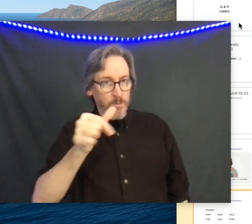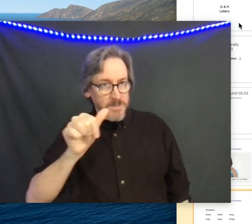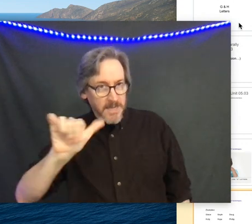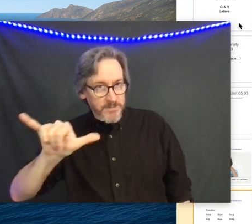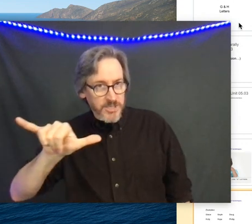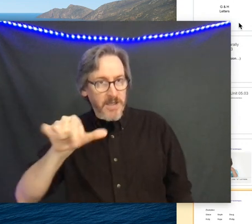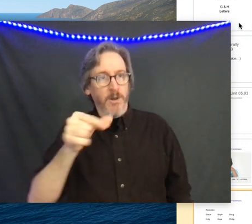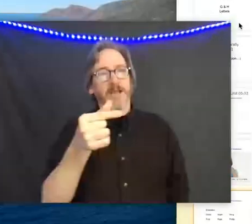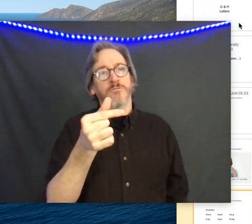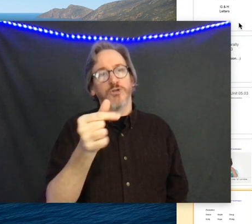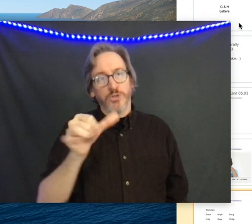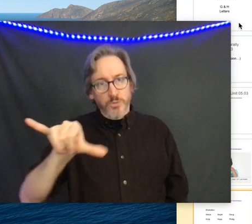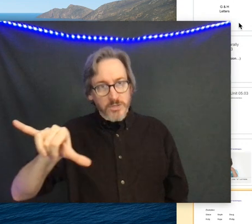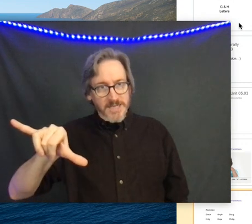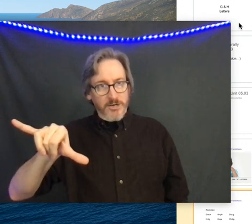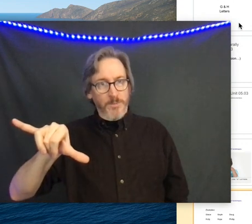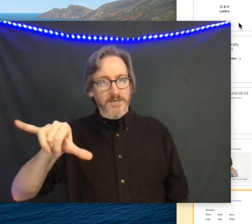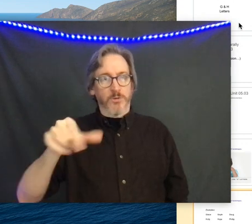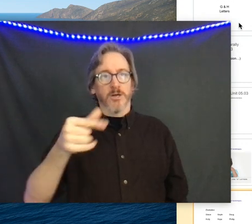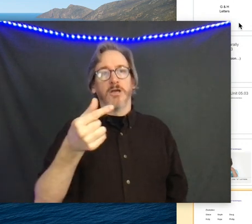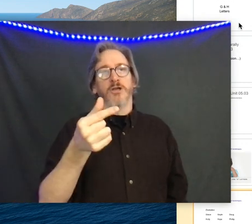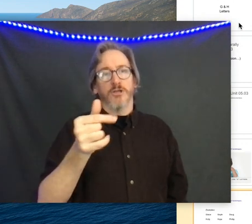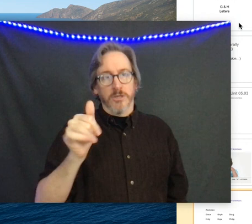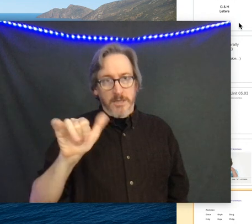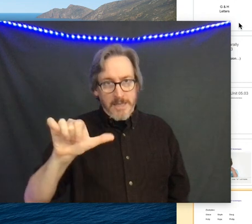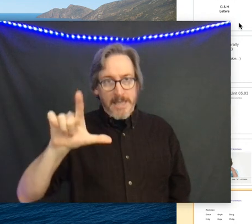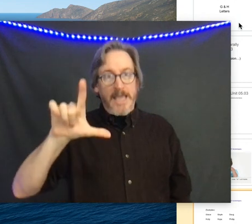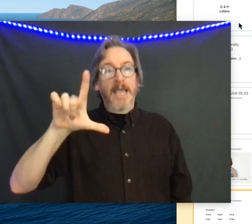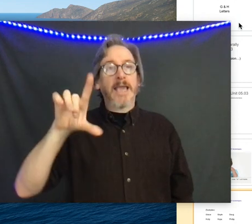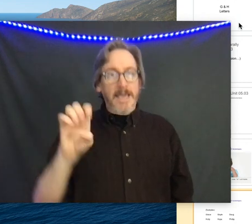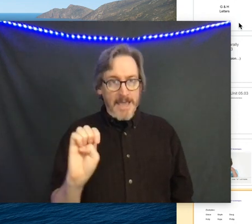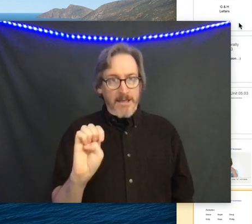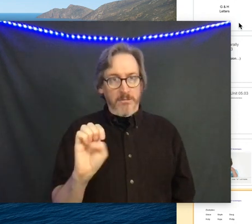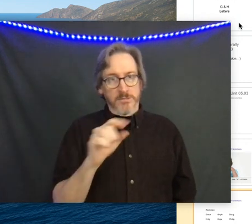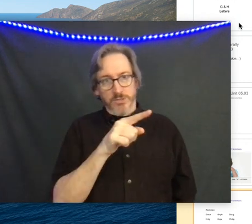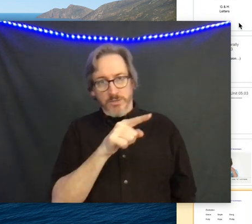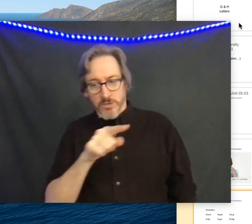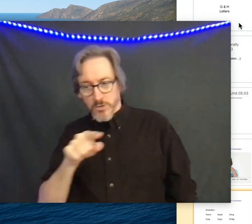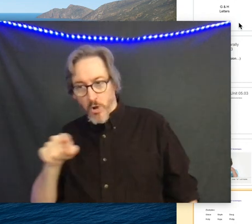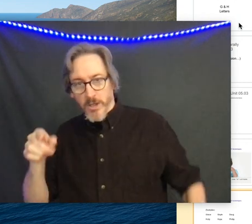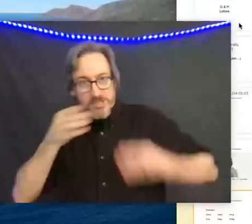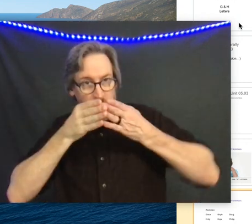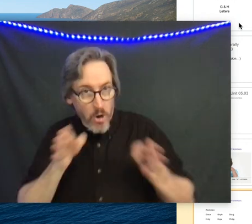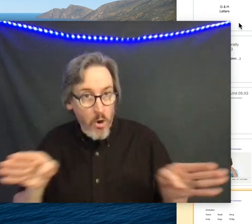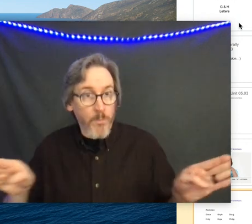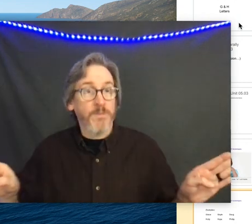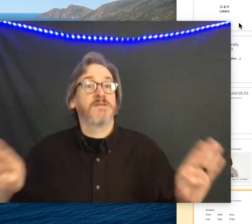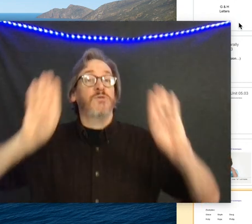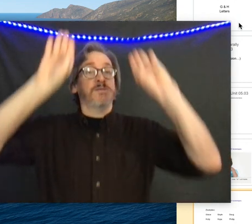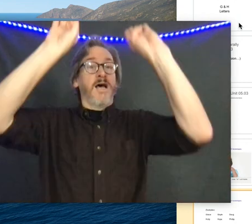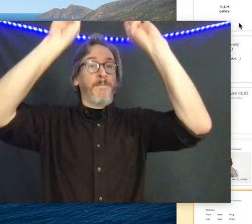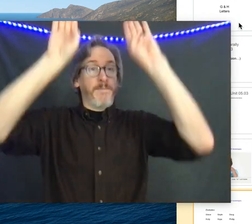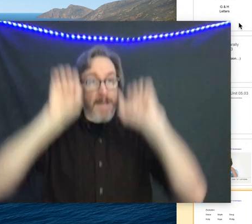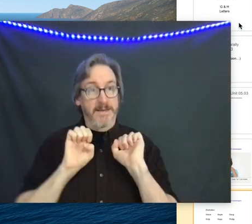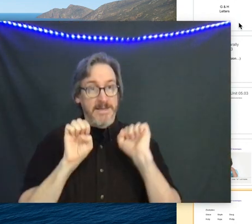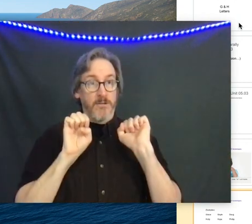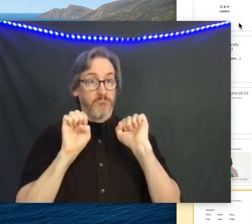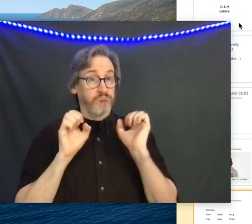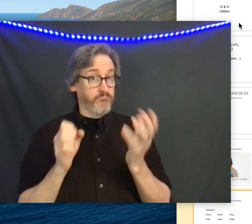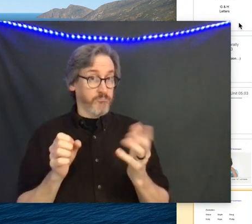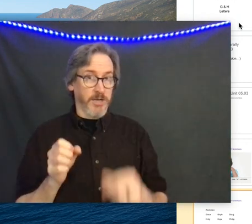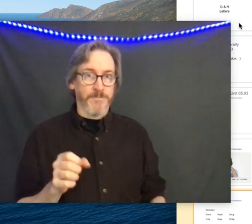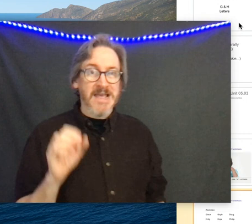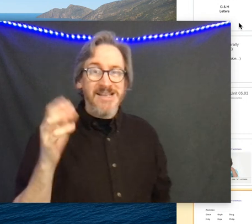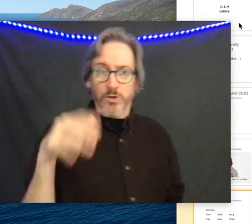-e-l-l-e-l-l-l-l-l-l-e-e-e-e-e-l-e-e-l-e-l-l-e-l-l-l-l-l